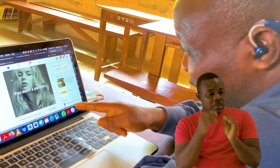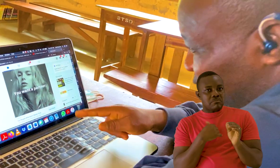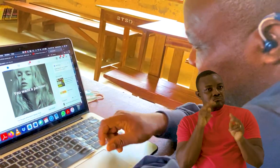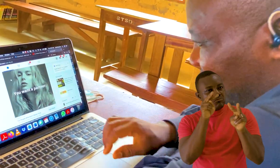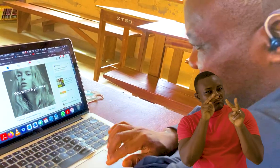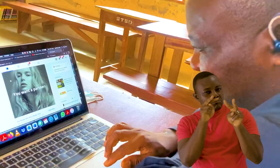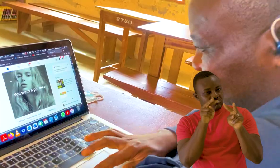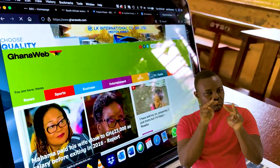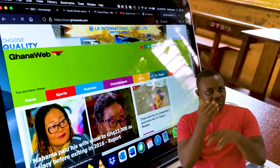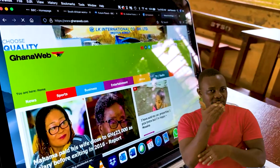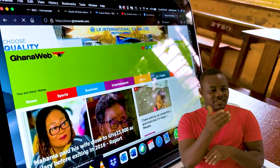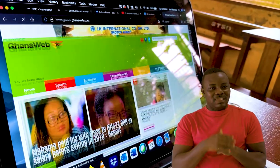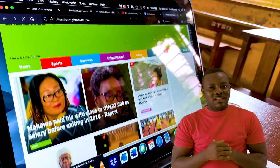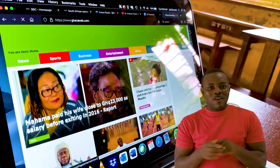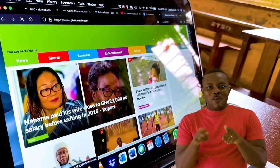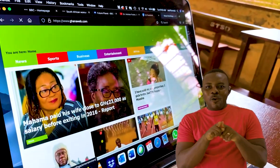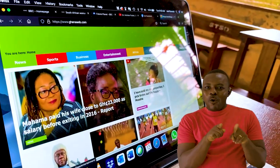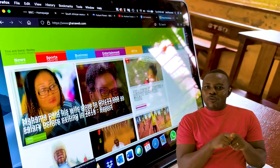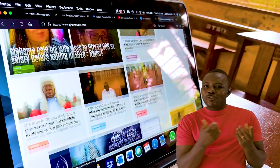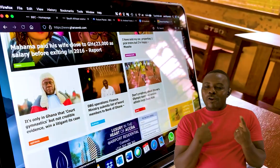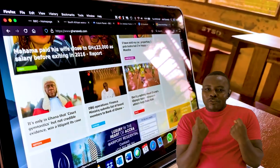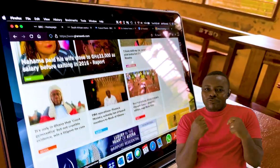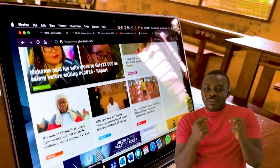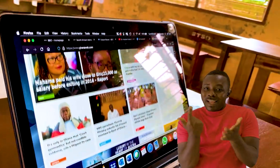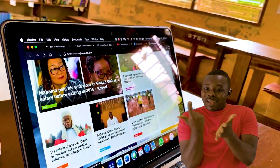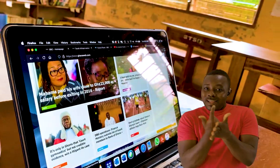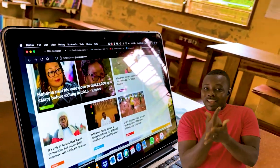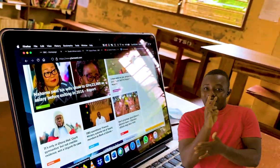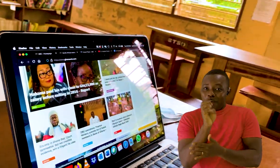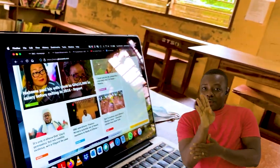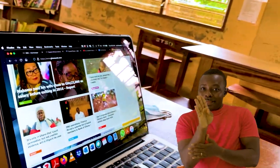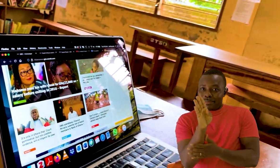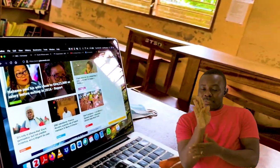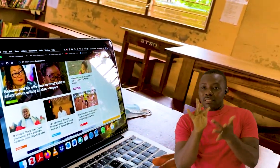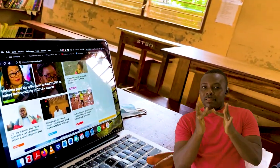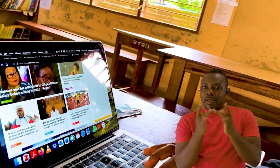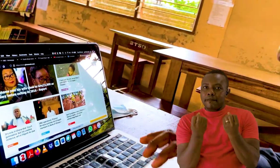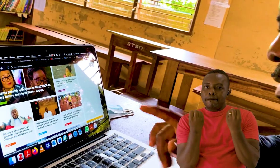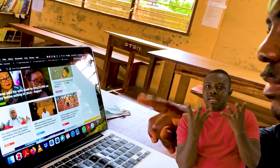in Ghana, have a website called GhanaWeb, which is a local source of news. There is a lot to learn from there.